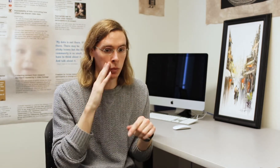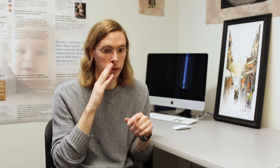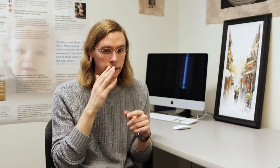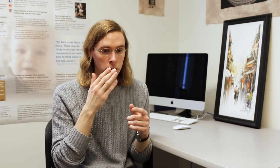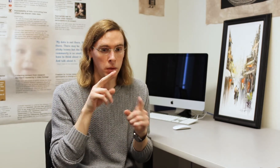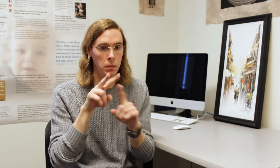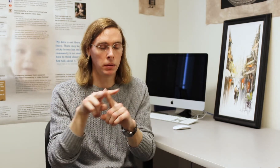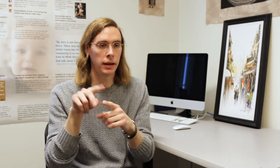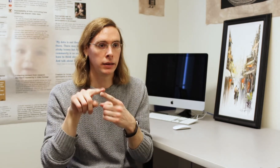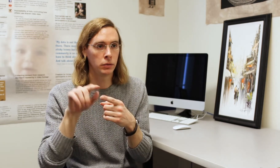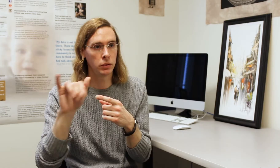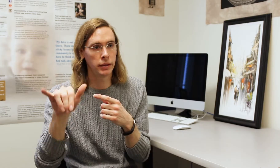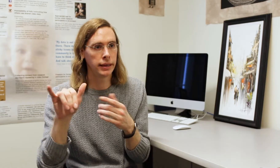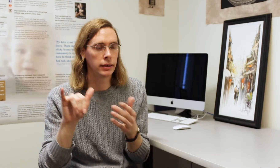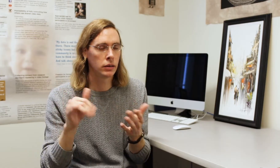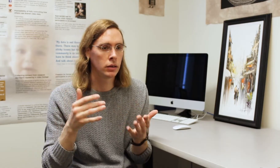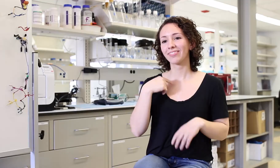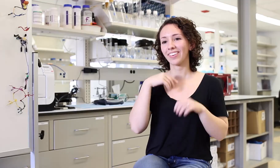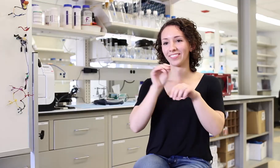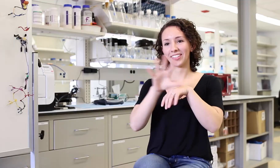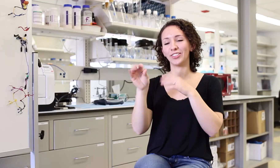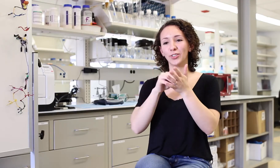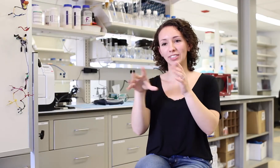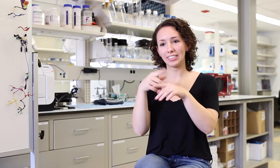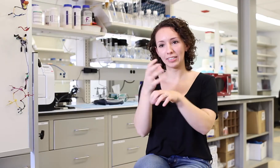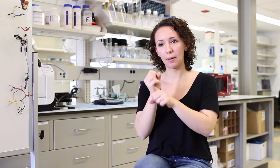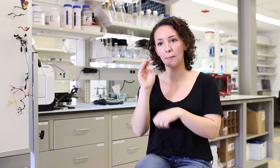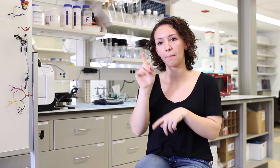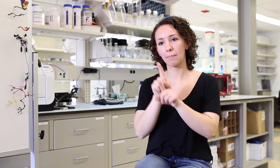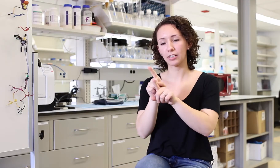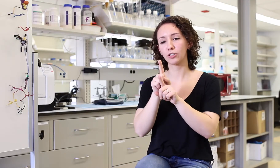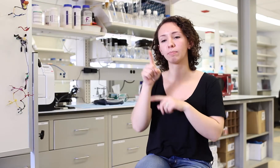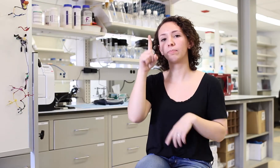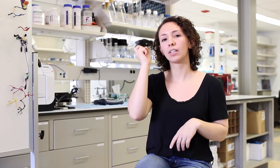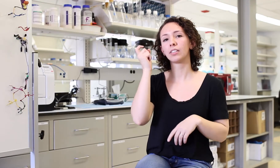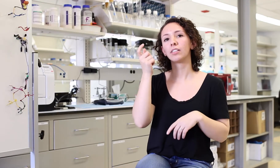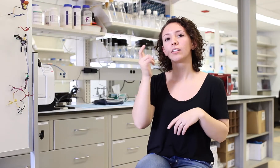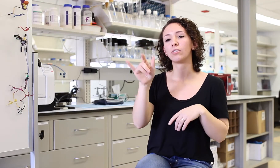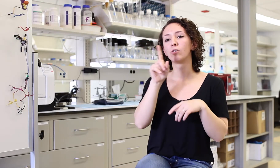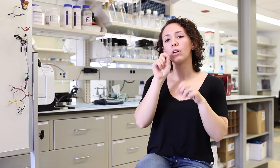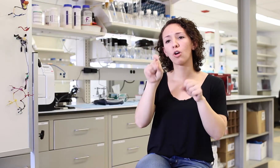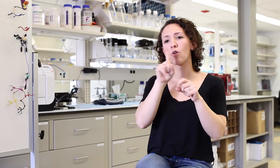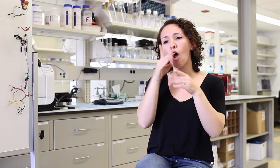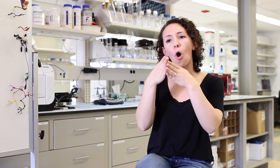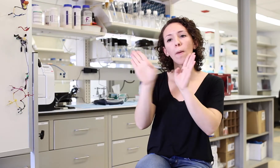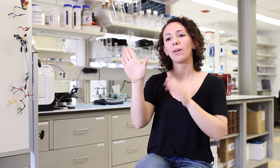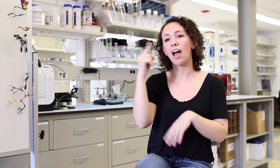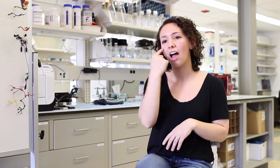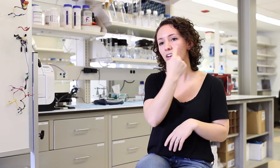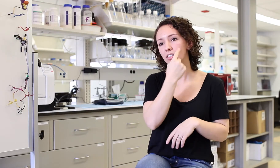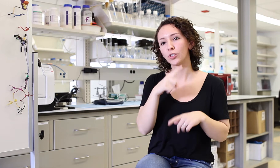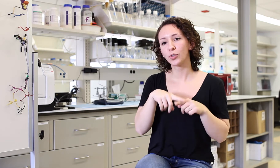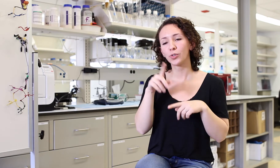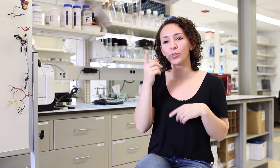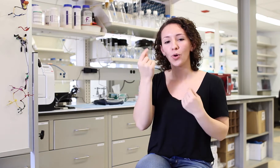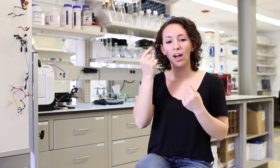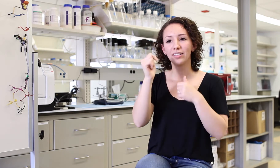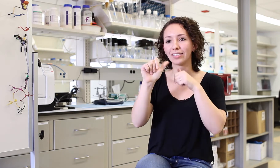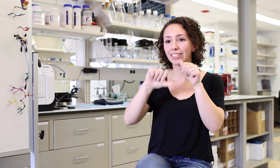apply to that. My advice to students is to get a mentor because that can open their eyes to what the science world is like